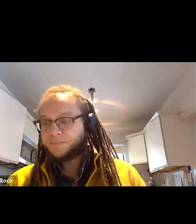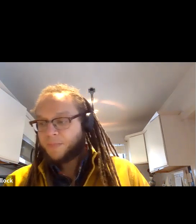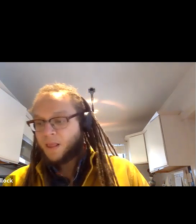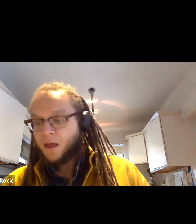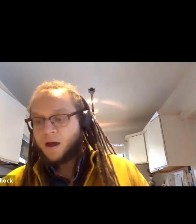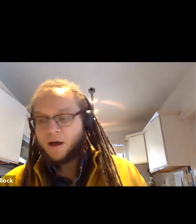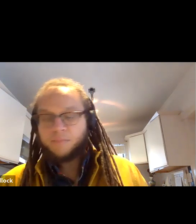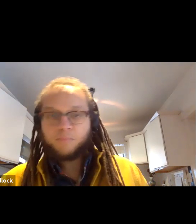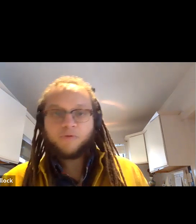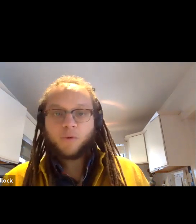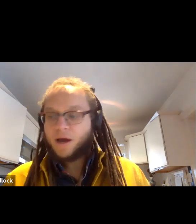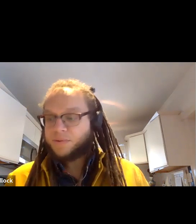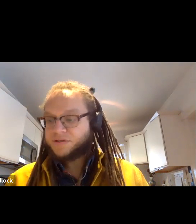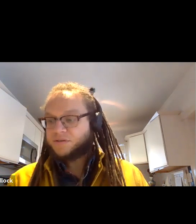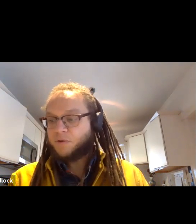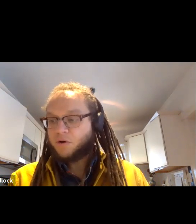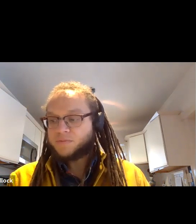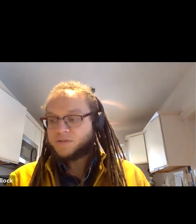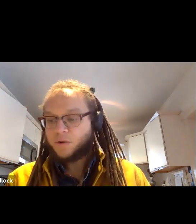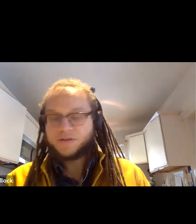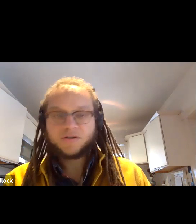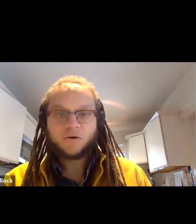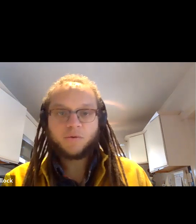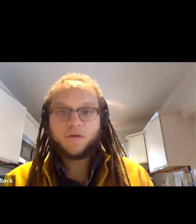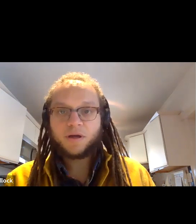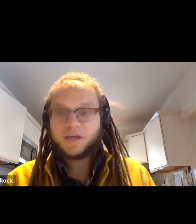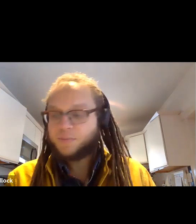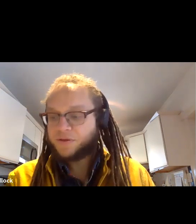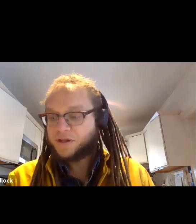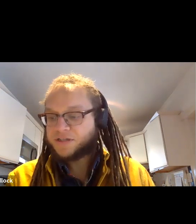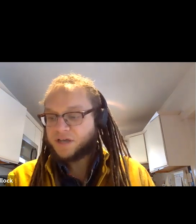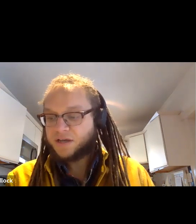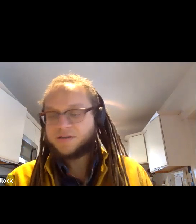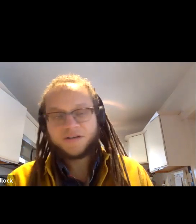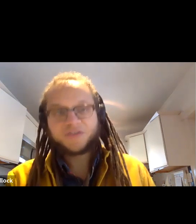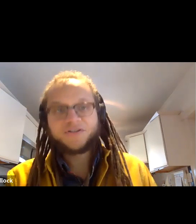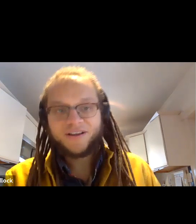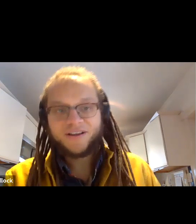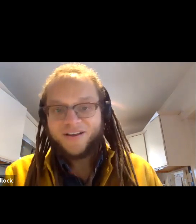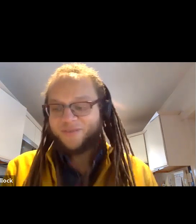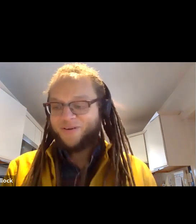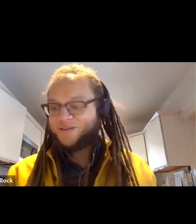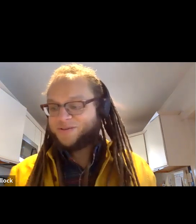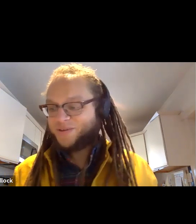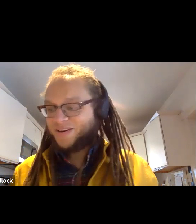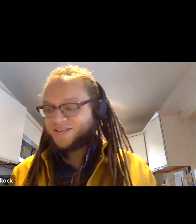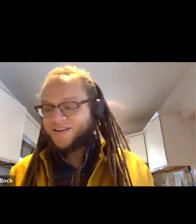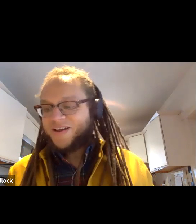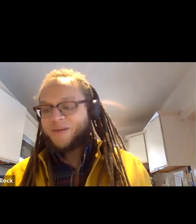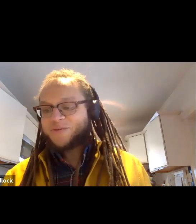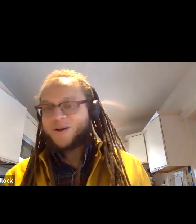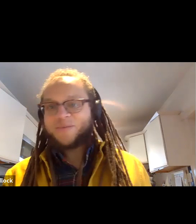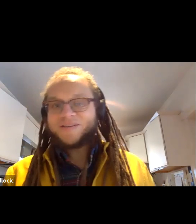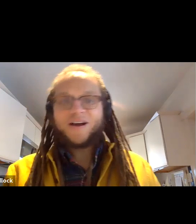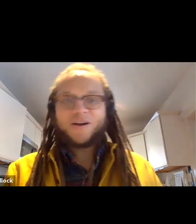poetry. Before we hop into some poems, I wanted to start with the keeping the lights on section of these readings.